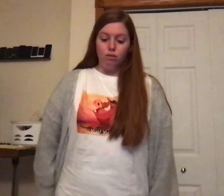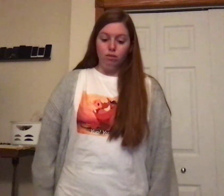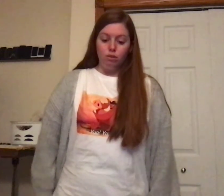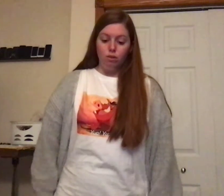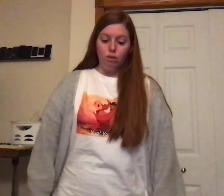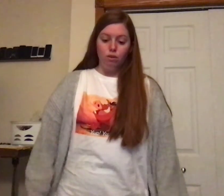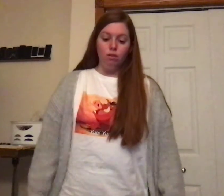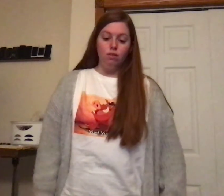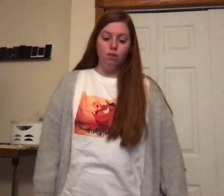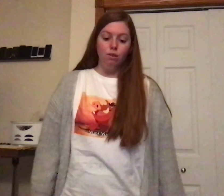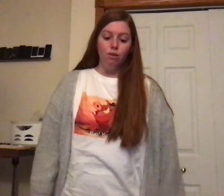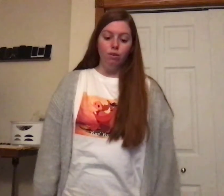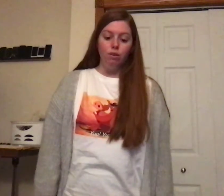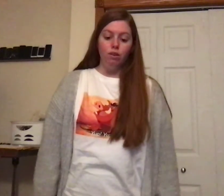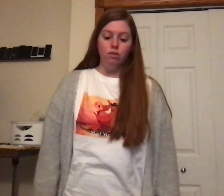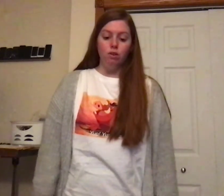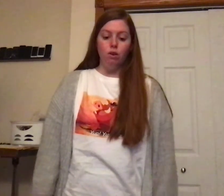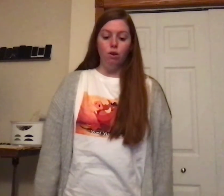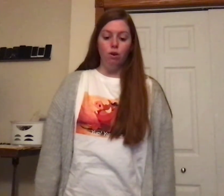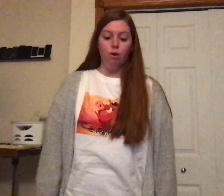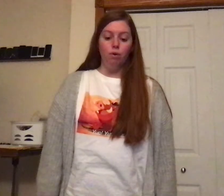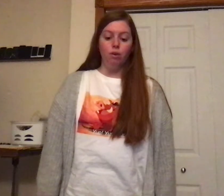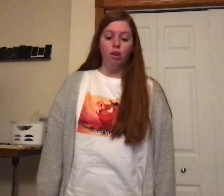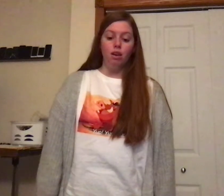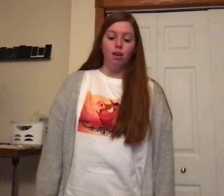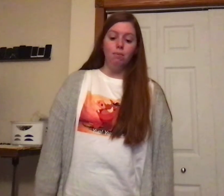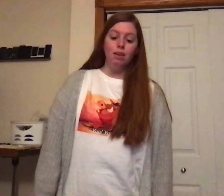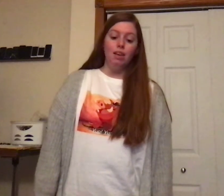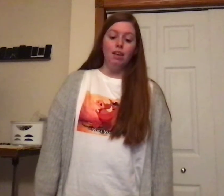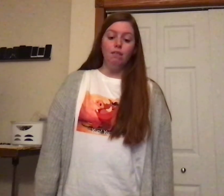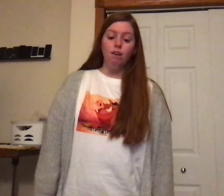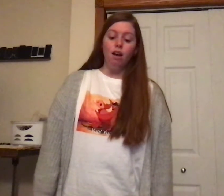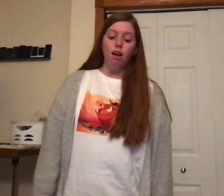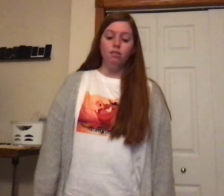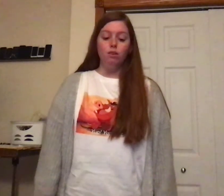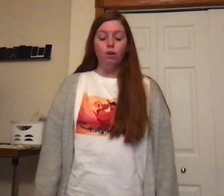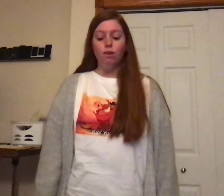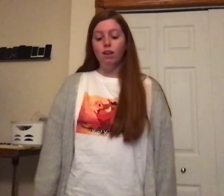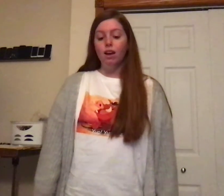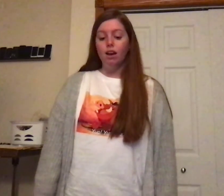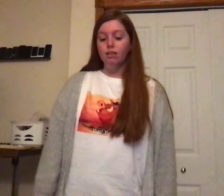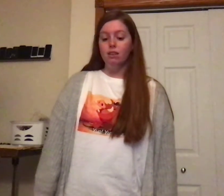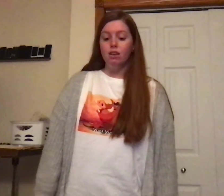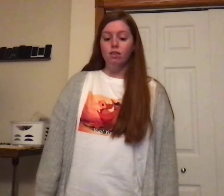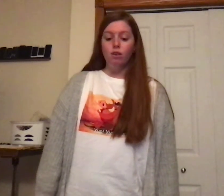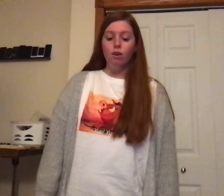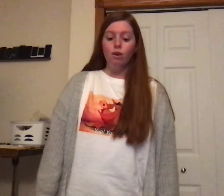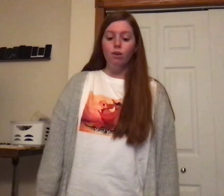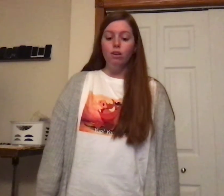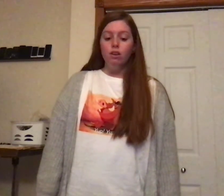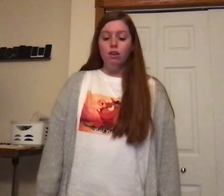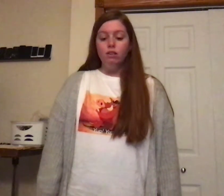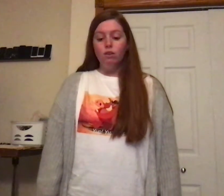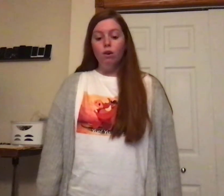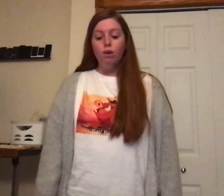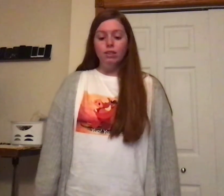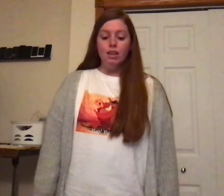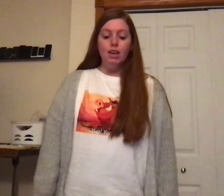Do, Do, Re, Mi, Fa, La, Di, Do, Do, Di,